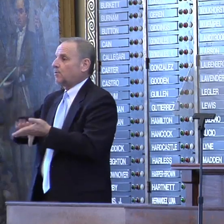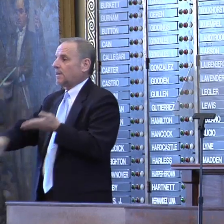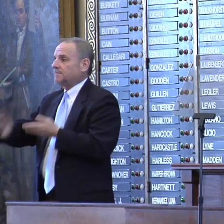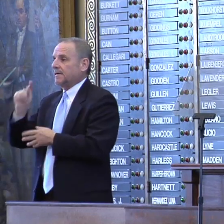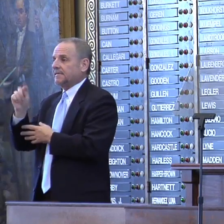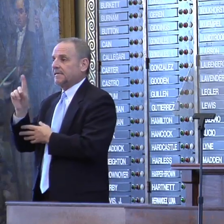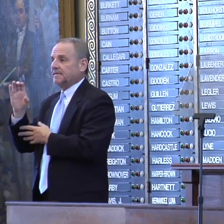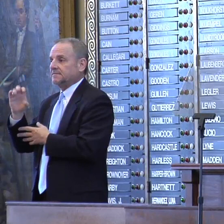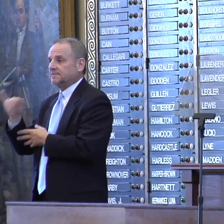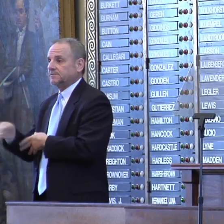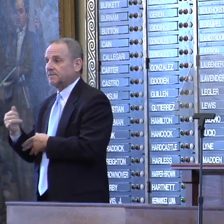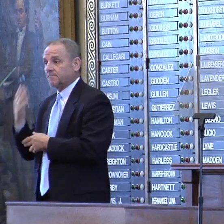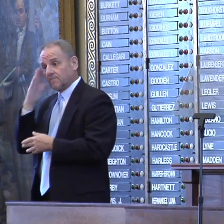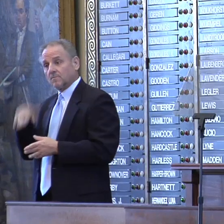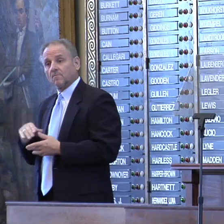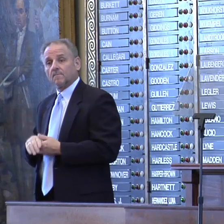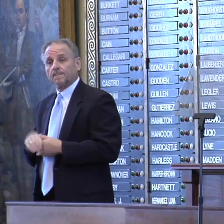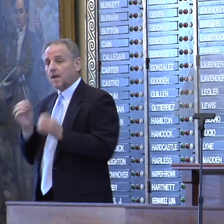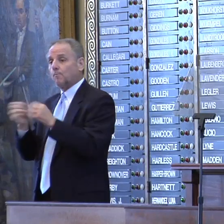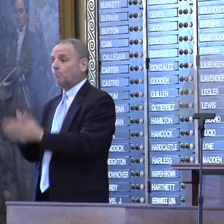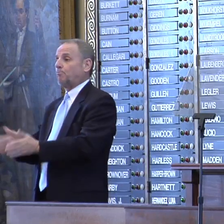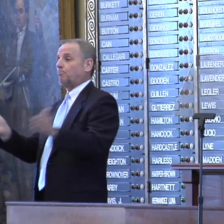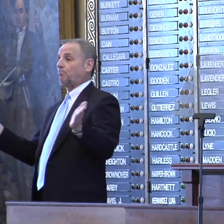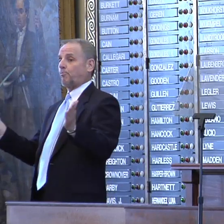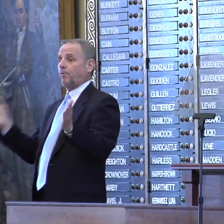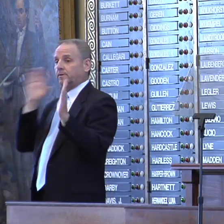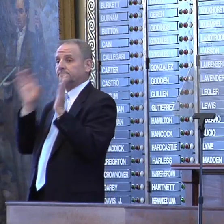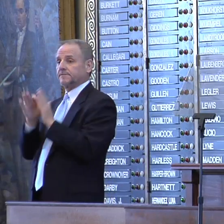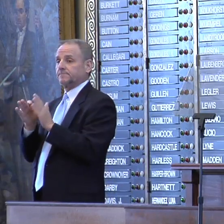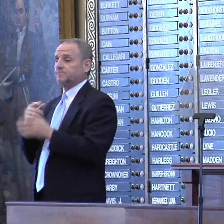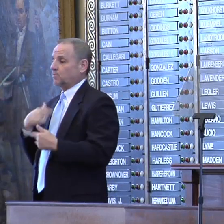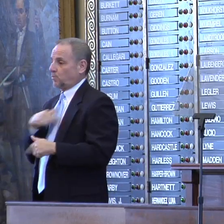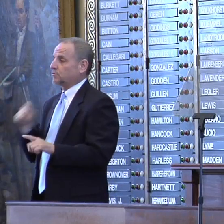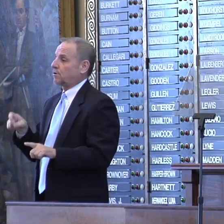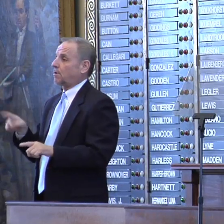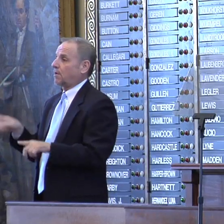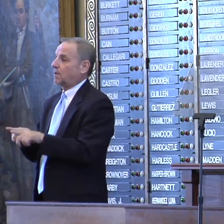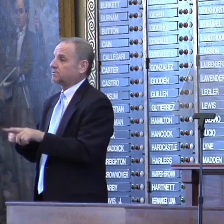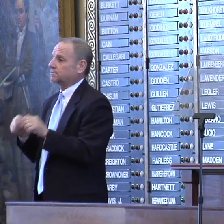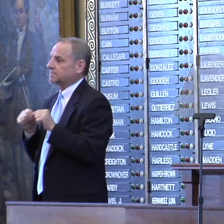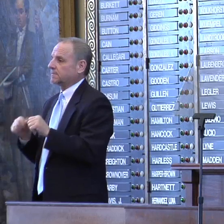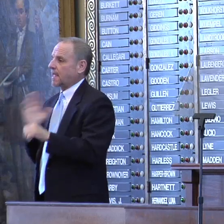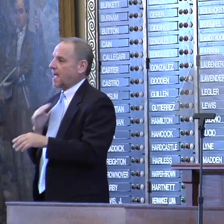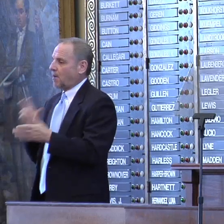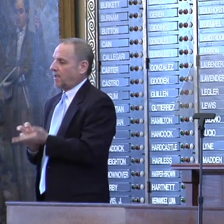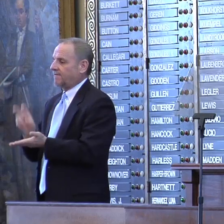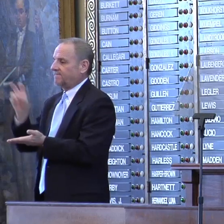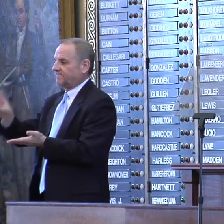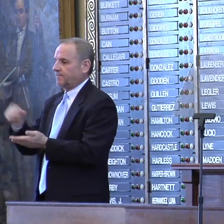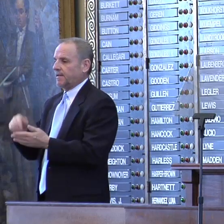TDCJ. You know, on a broader scale, we should also continue our investment